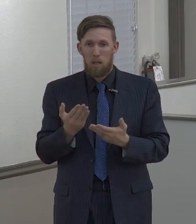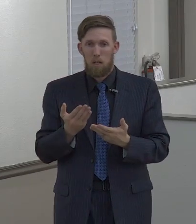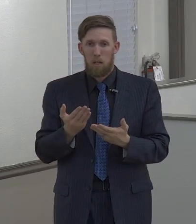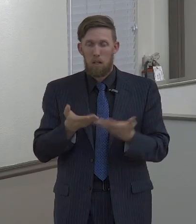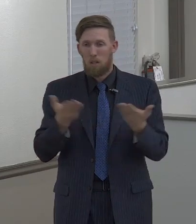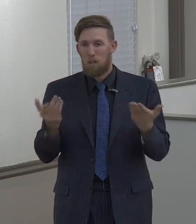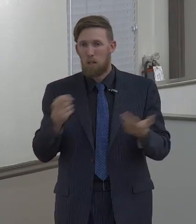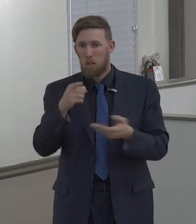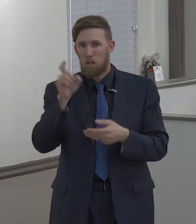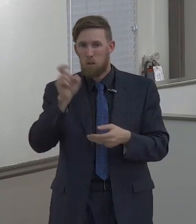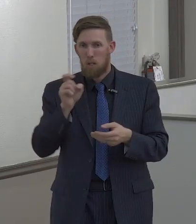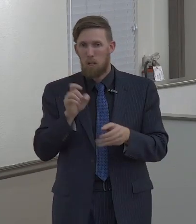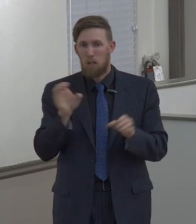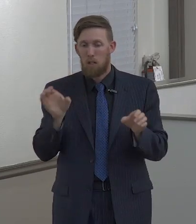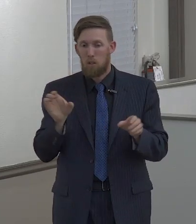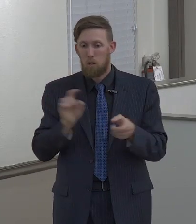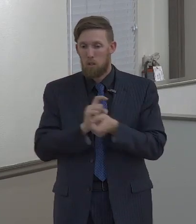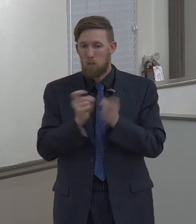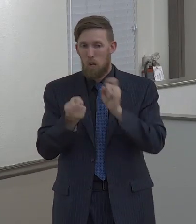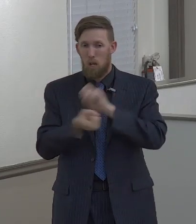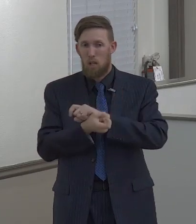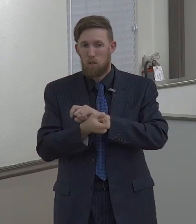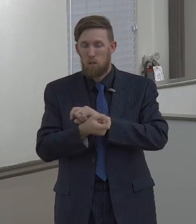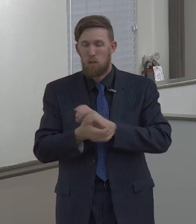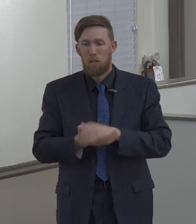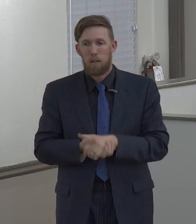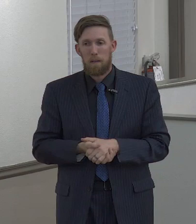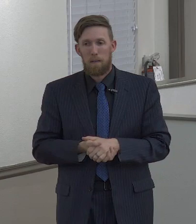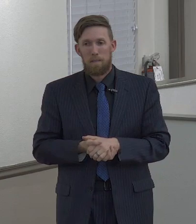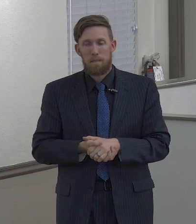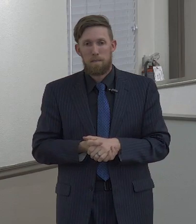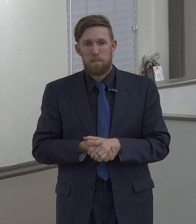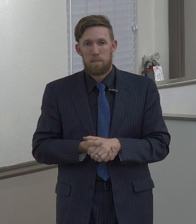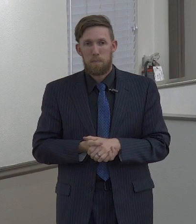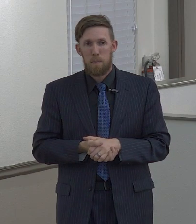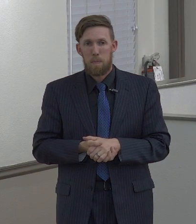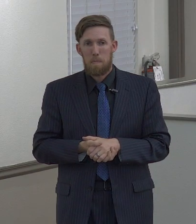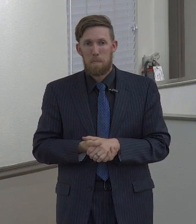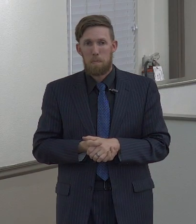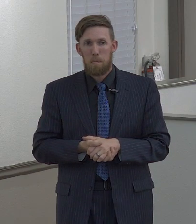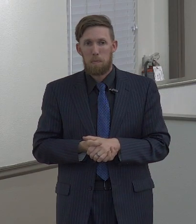is there some work that you need to do some things that you need to change in order to